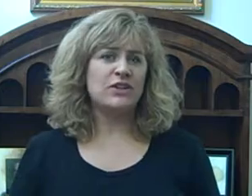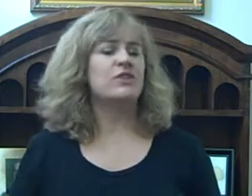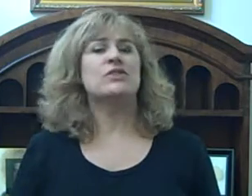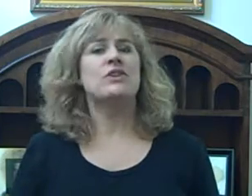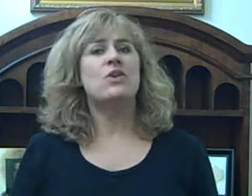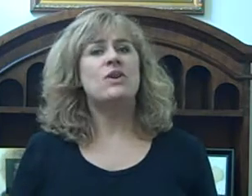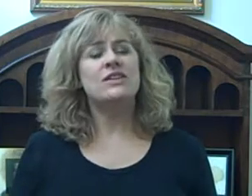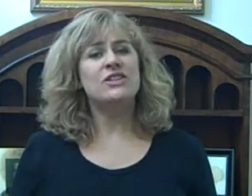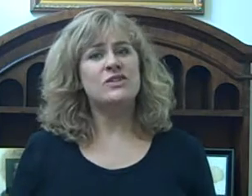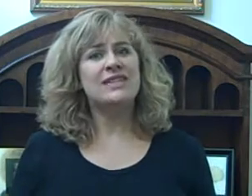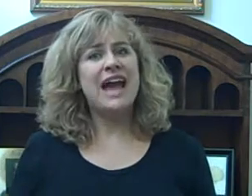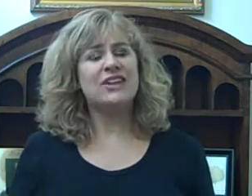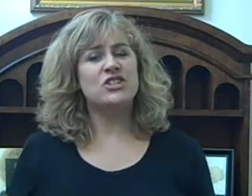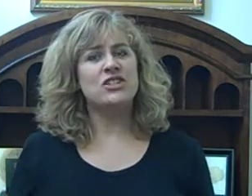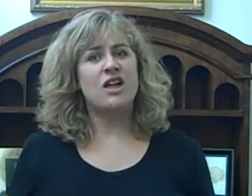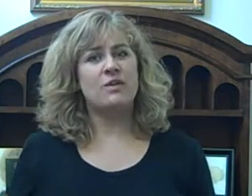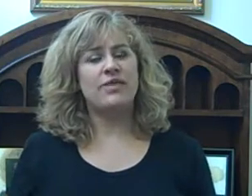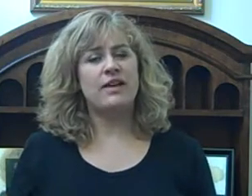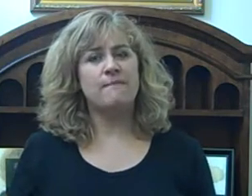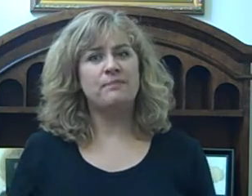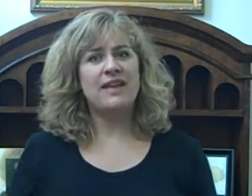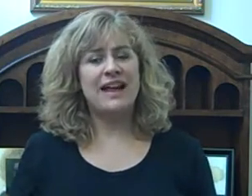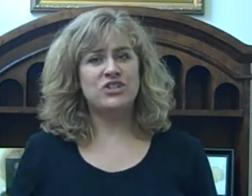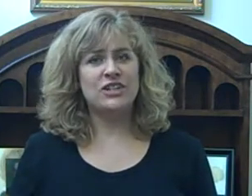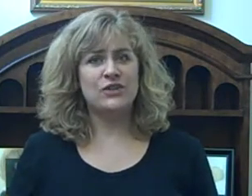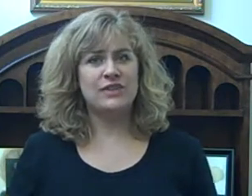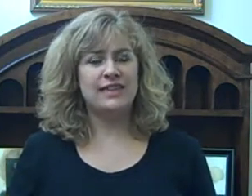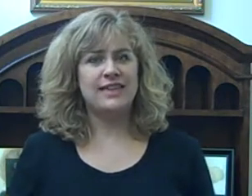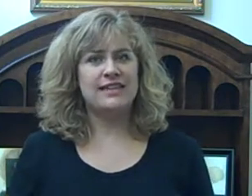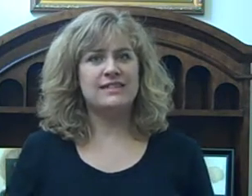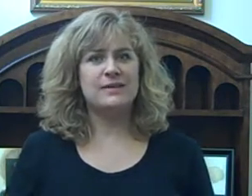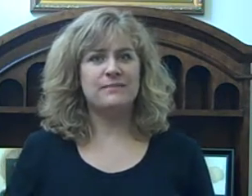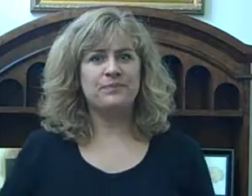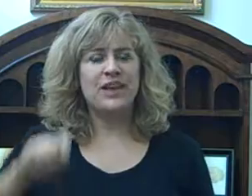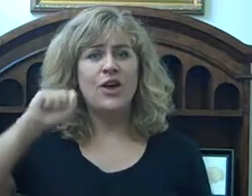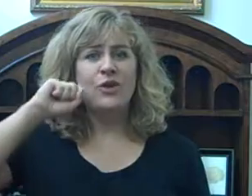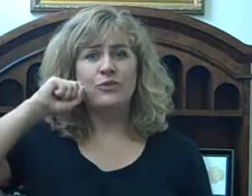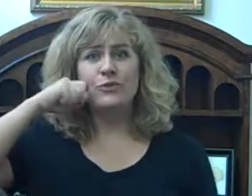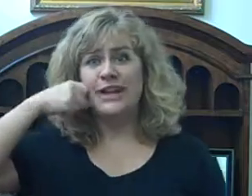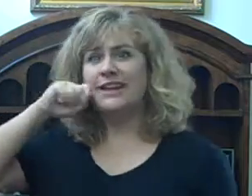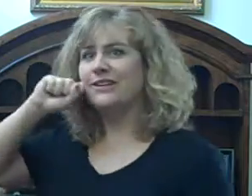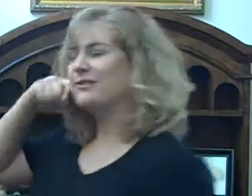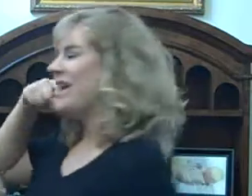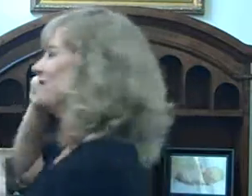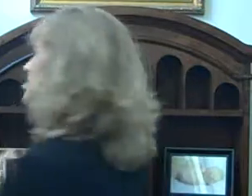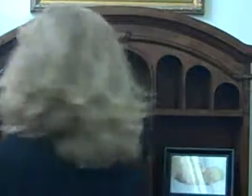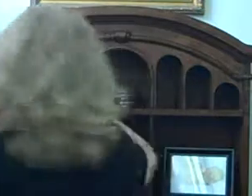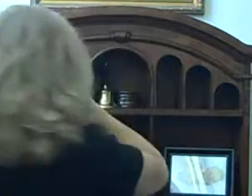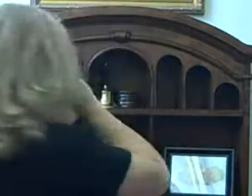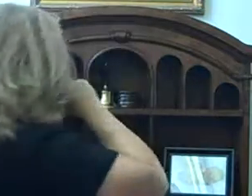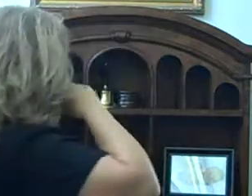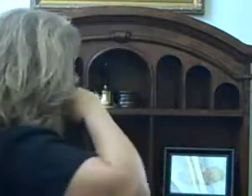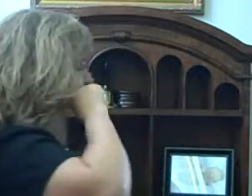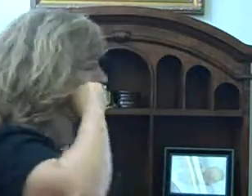in a circle. So to use the actions along with it, it actually goes like this, ring around the apples,